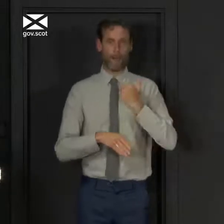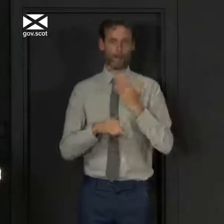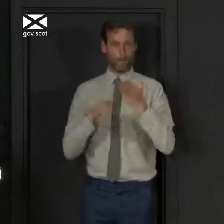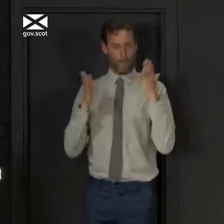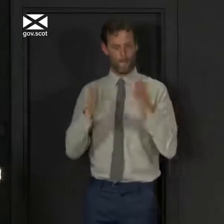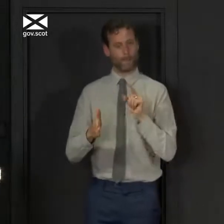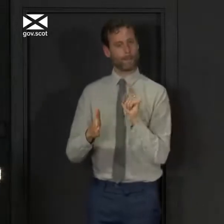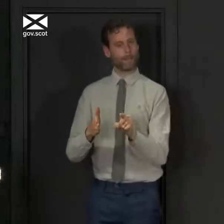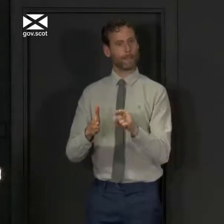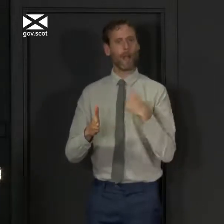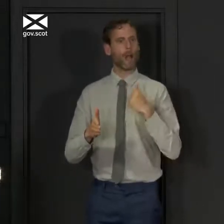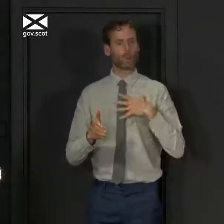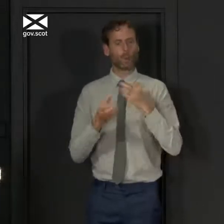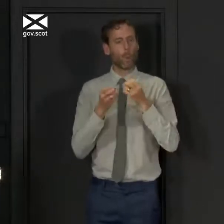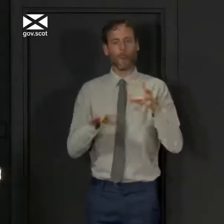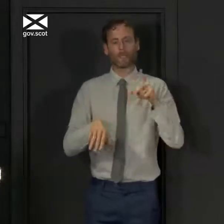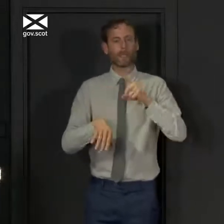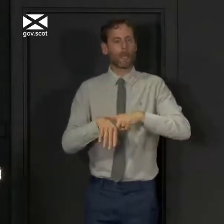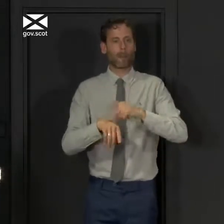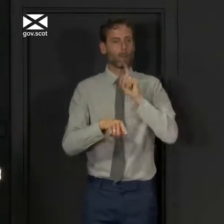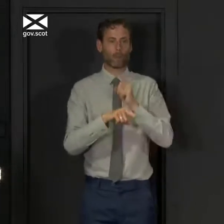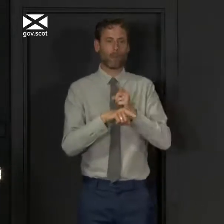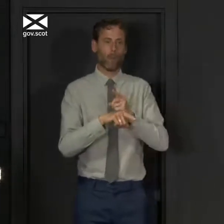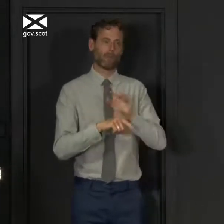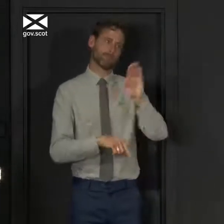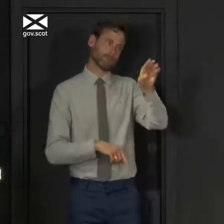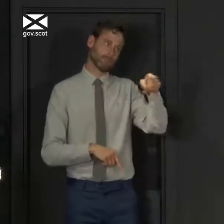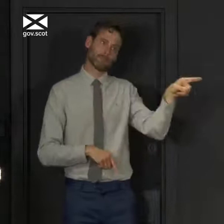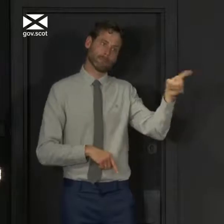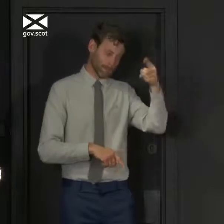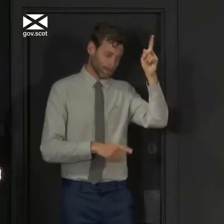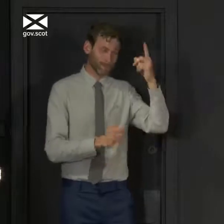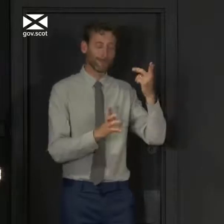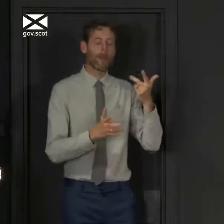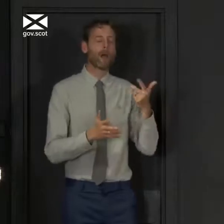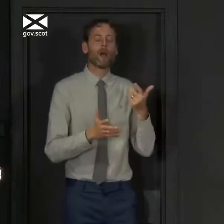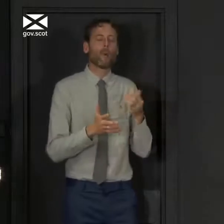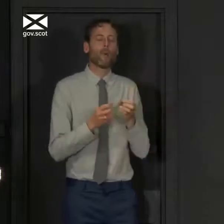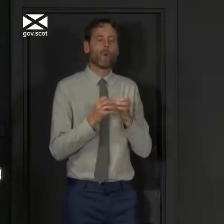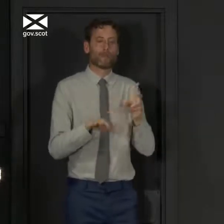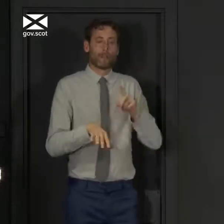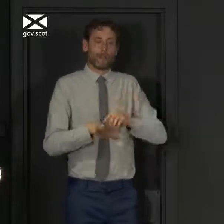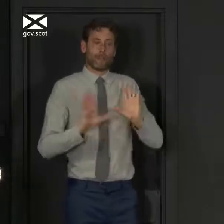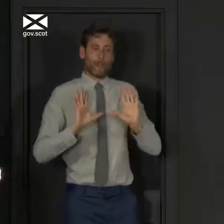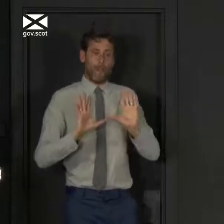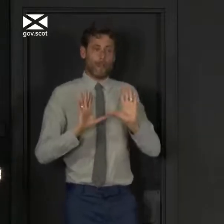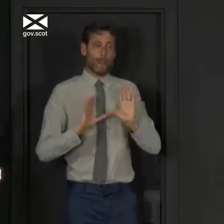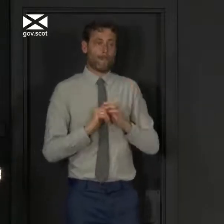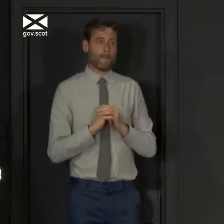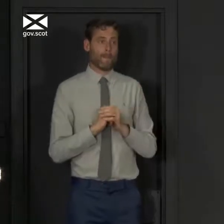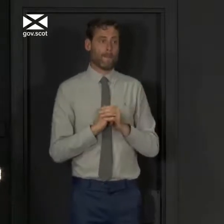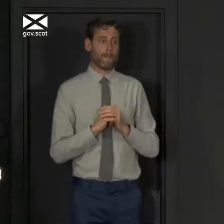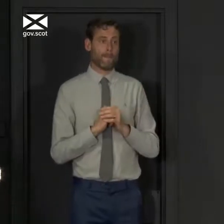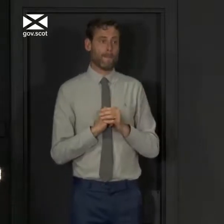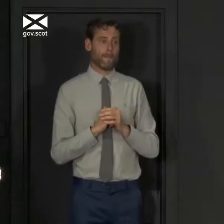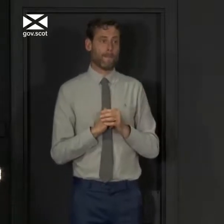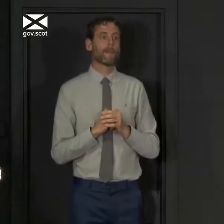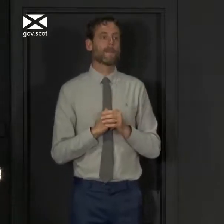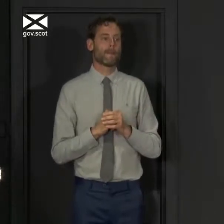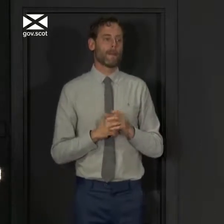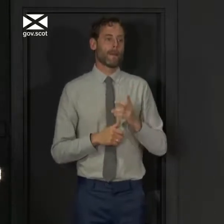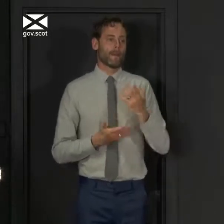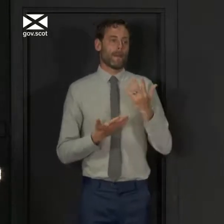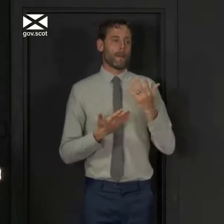so I'm not going to waste time on a call like that telling the Prime Minister what I'm sure he already knows and lastly in terms of policing